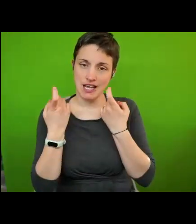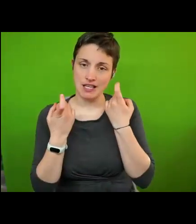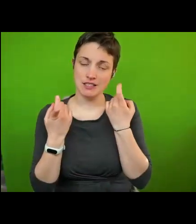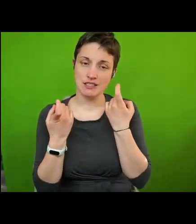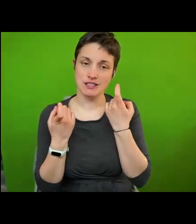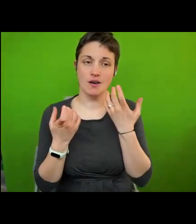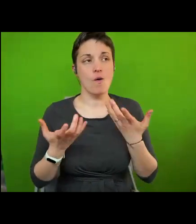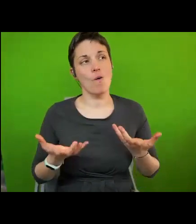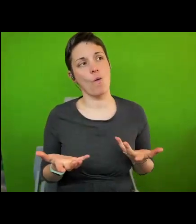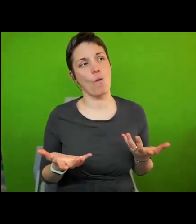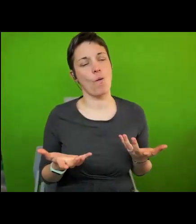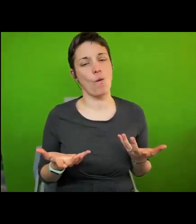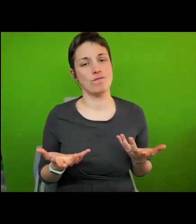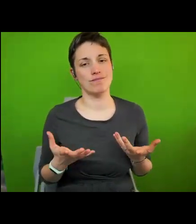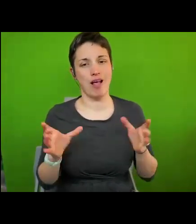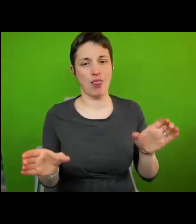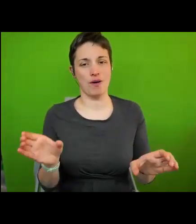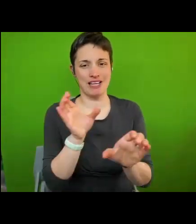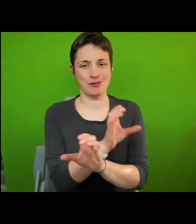the other way around